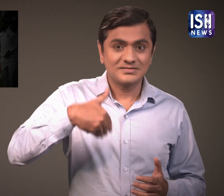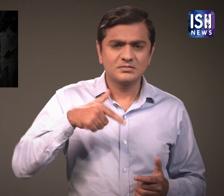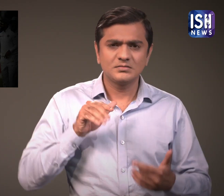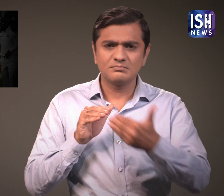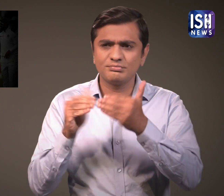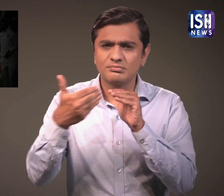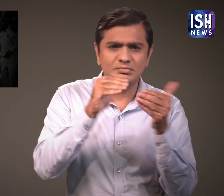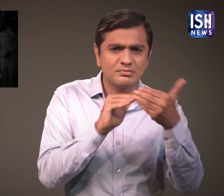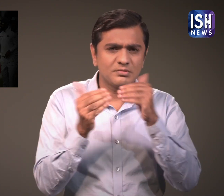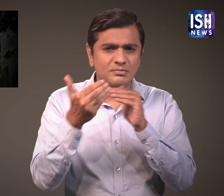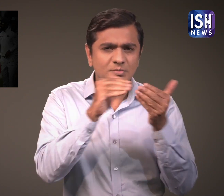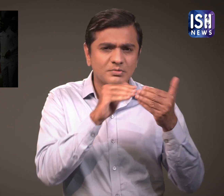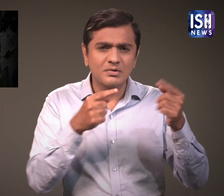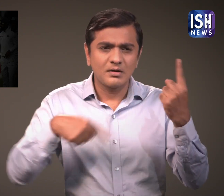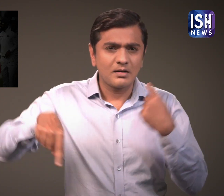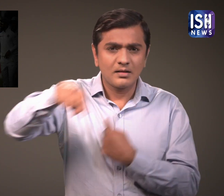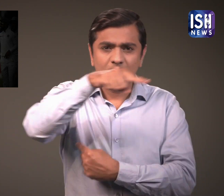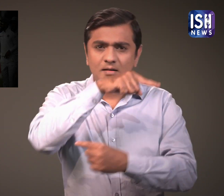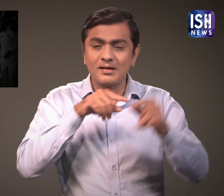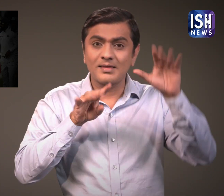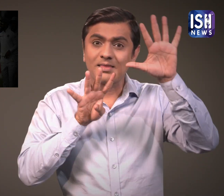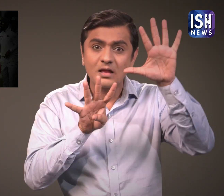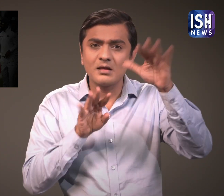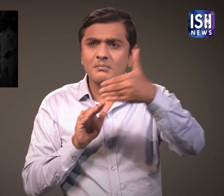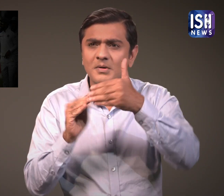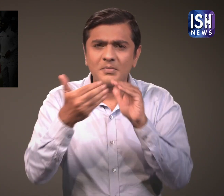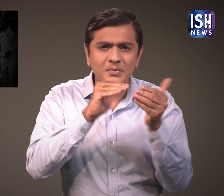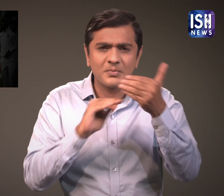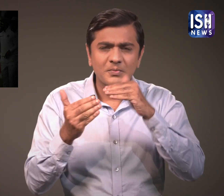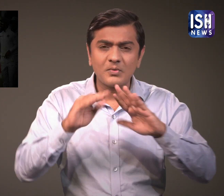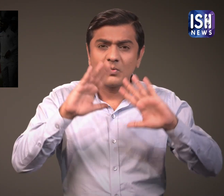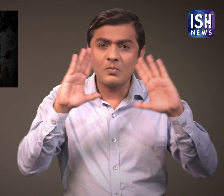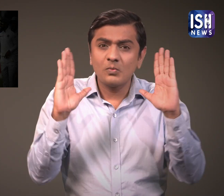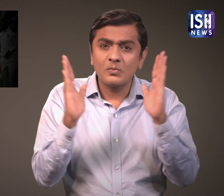There were a total of 71 test matches between the 9 teams.